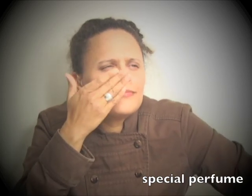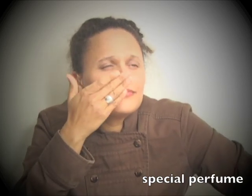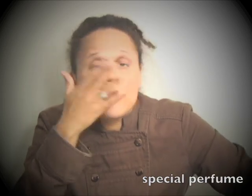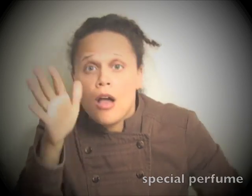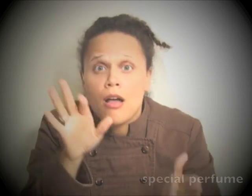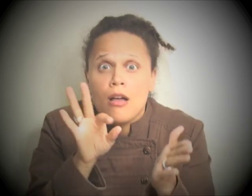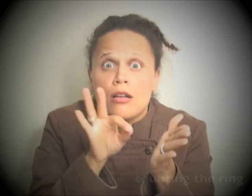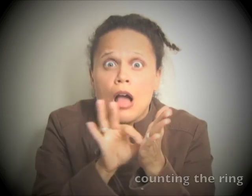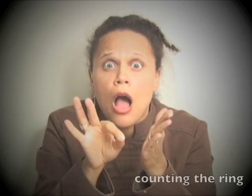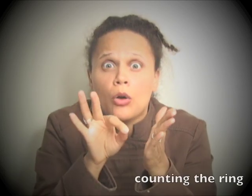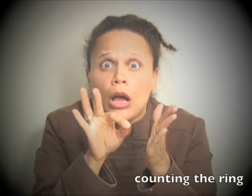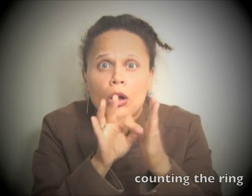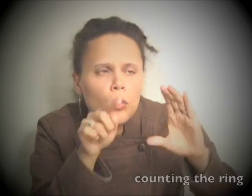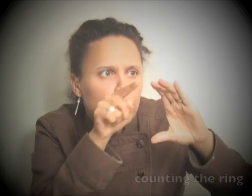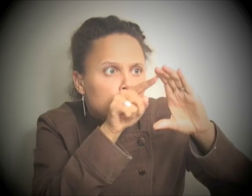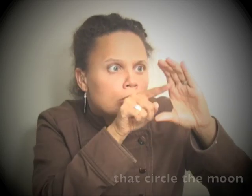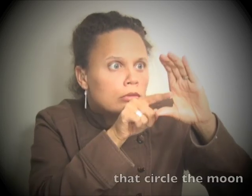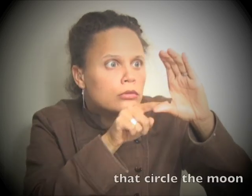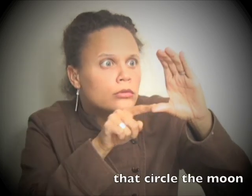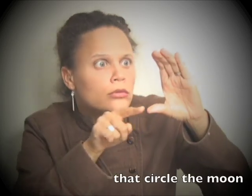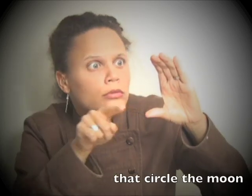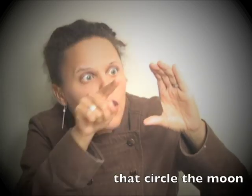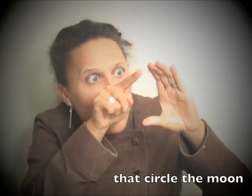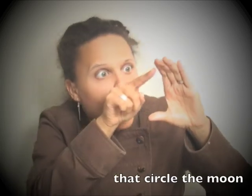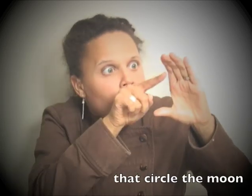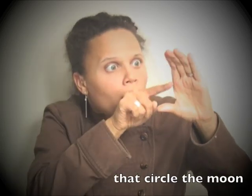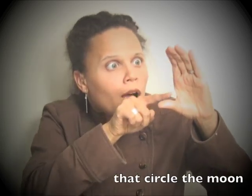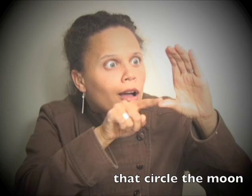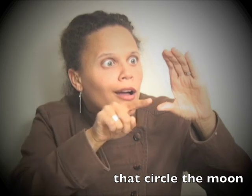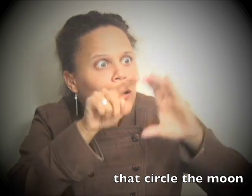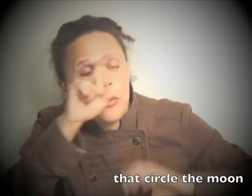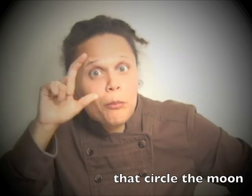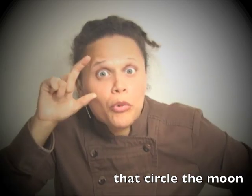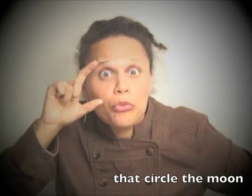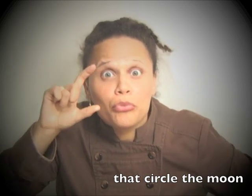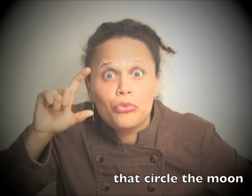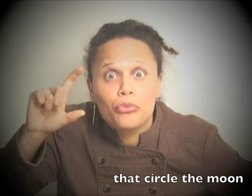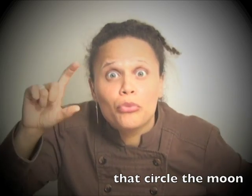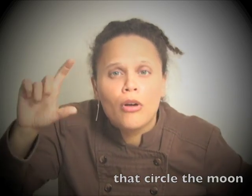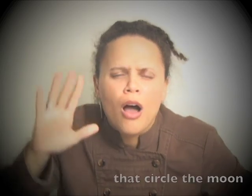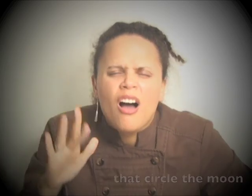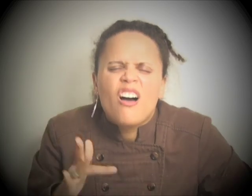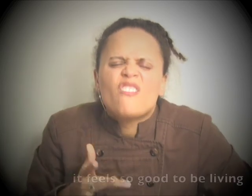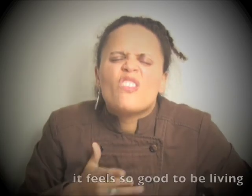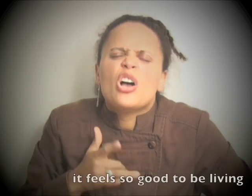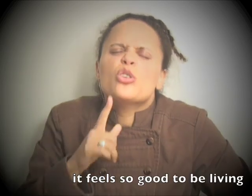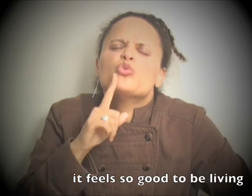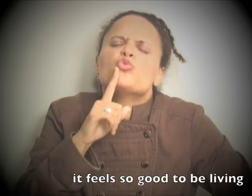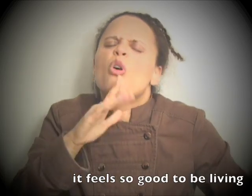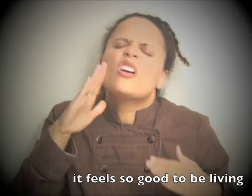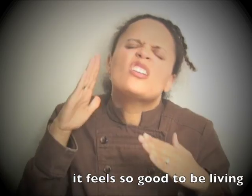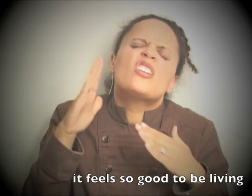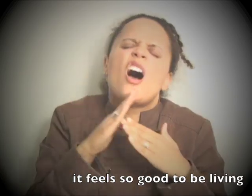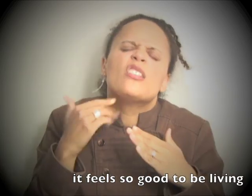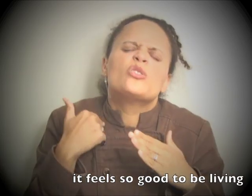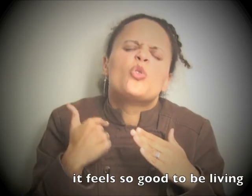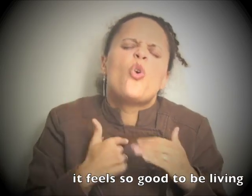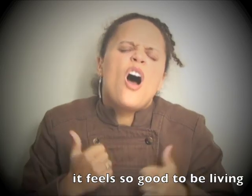Counting the rains that circled the moon It feels so good to be